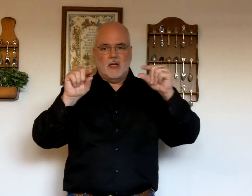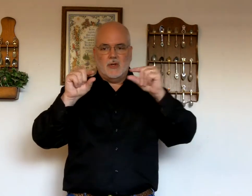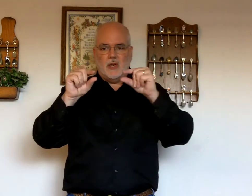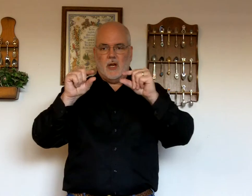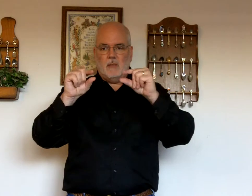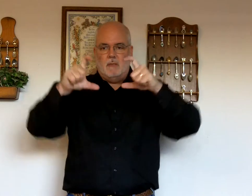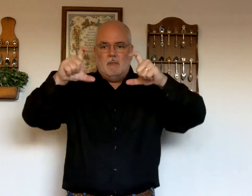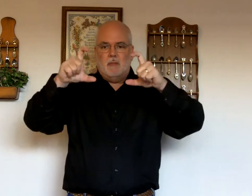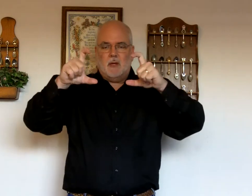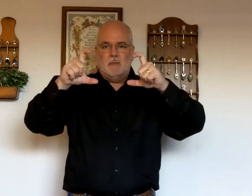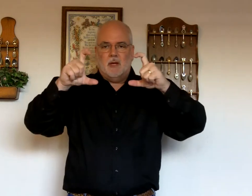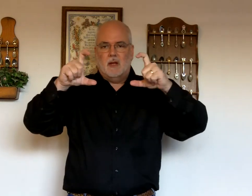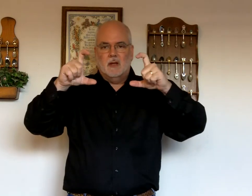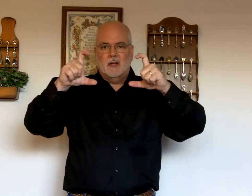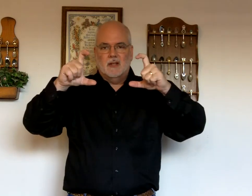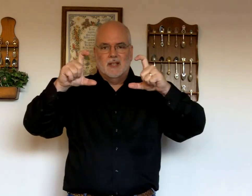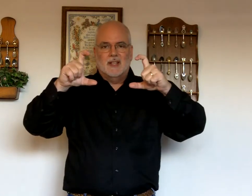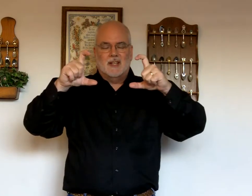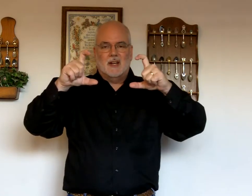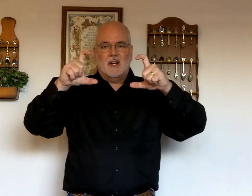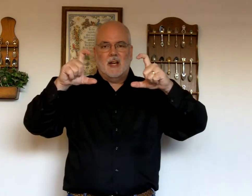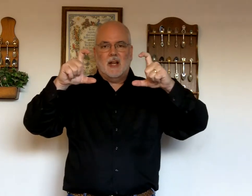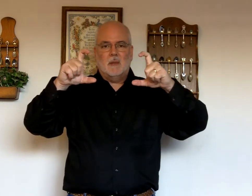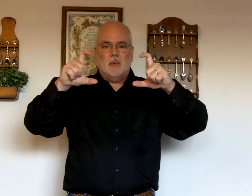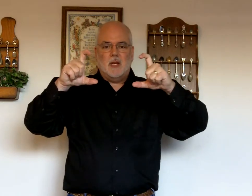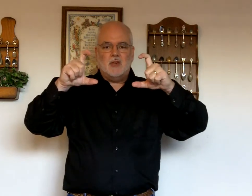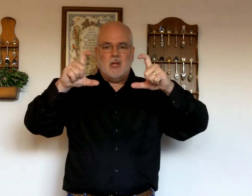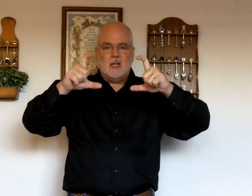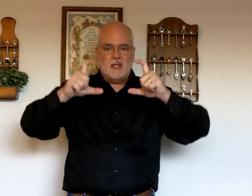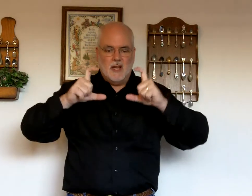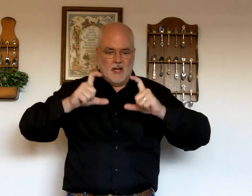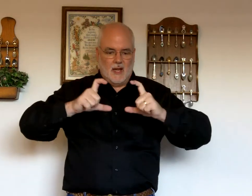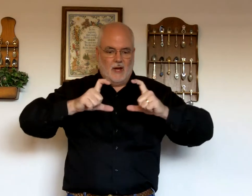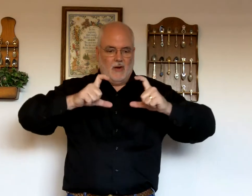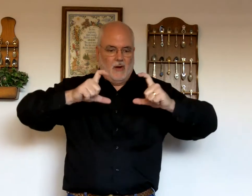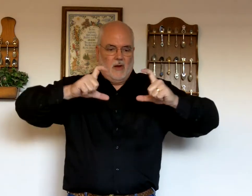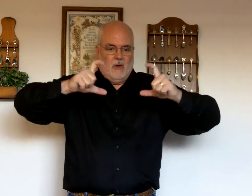little G make them big all right now you have big G's and you're gonna go